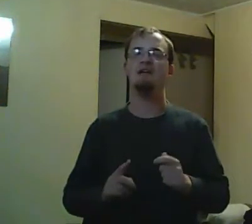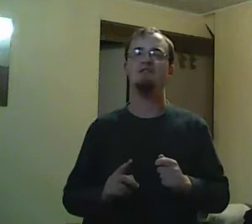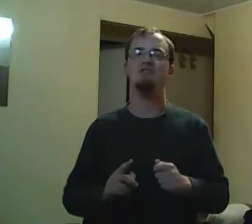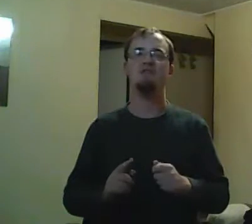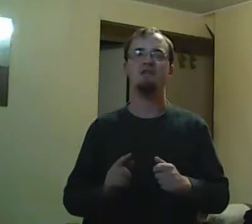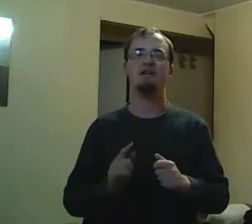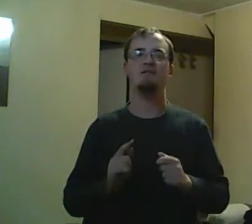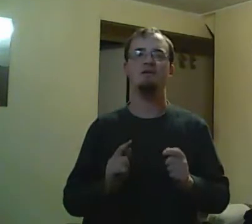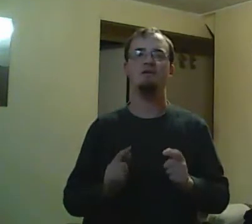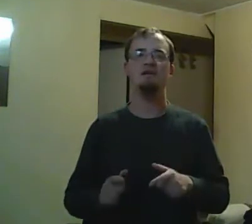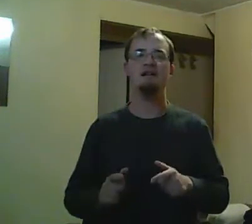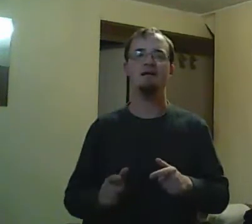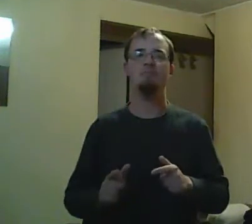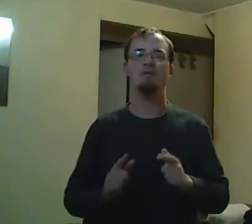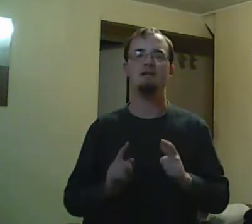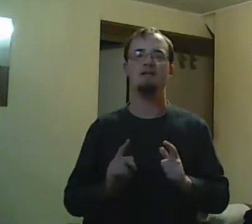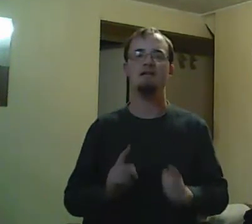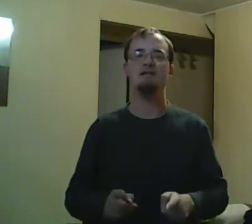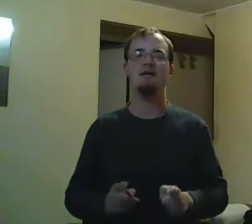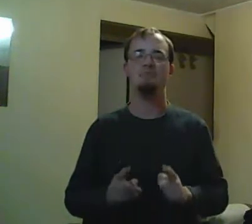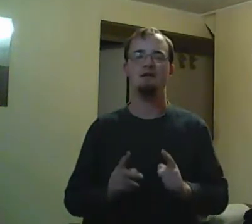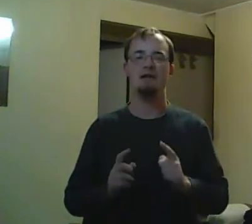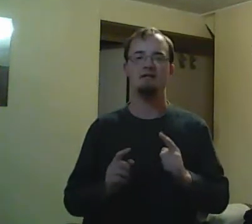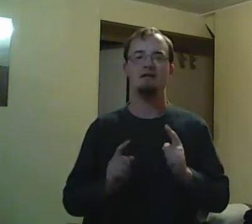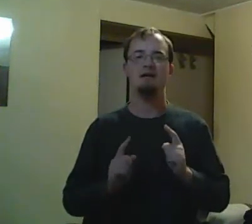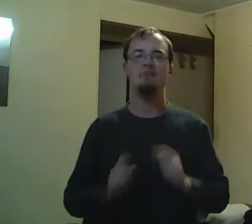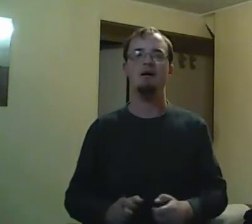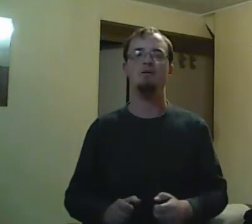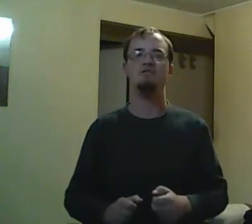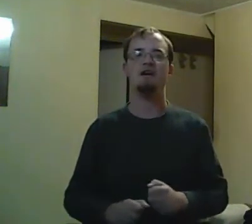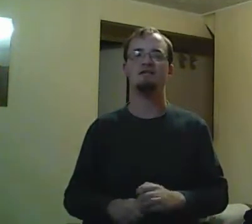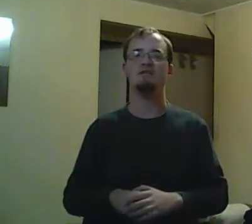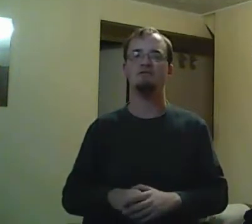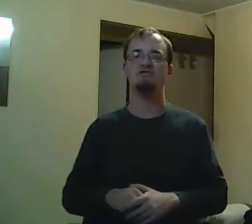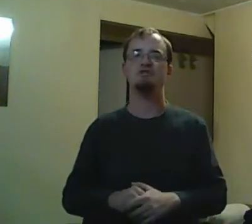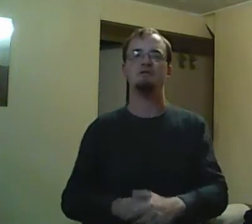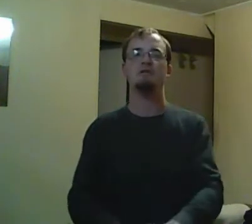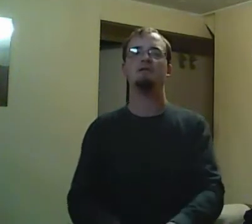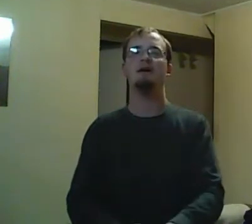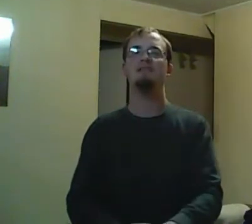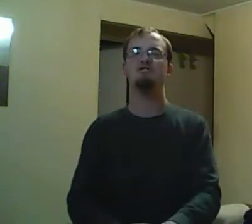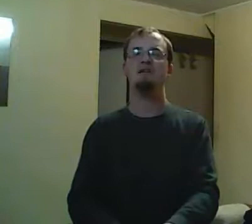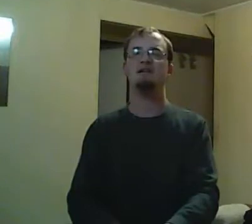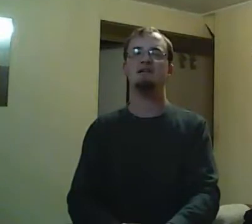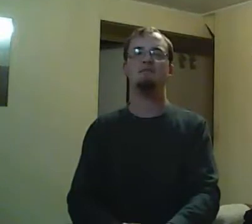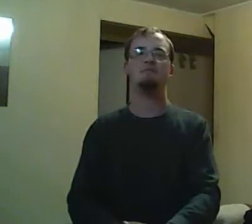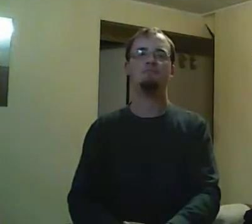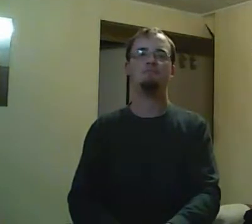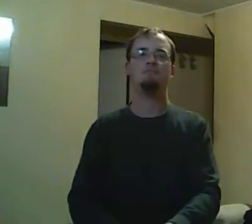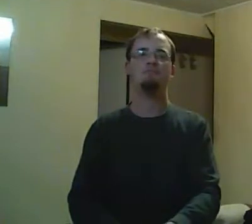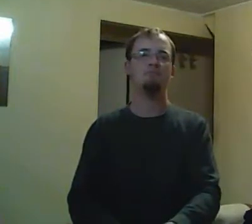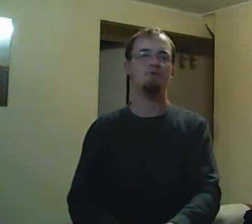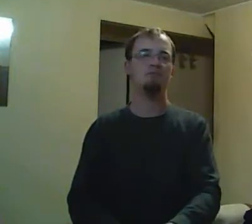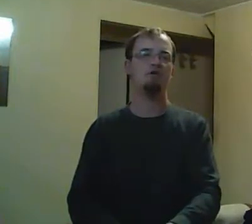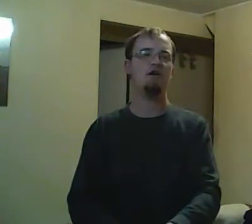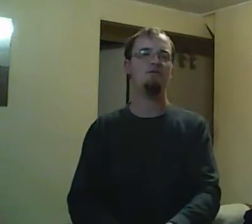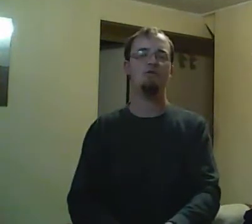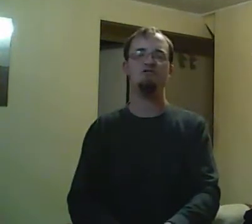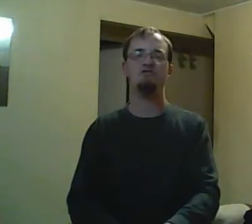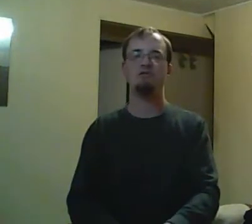yeah, there was scenes about, you know, Jimmy being in the hospital still. Like, he's still alive, but that doesn't have anything to do with